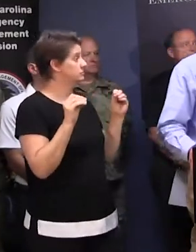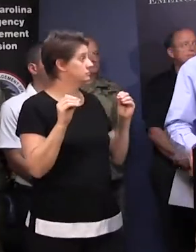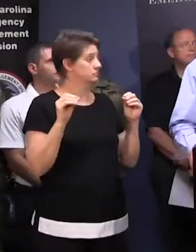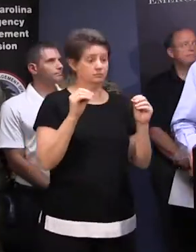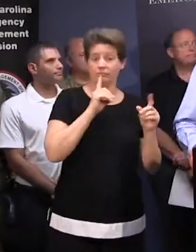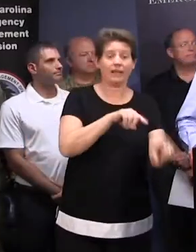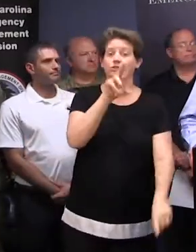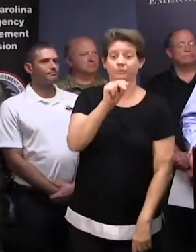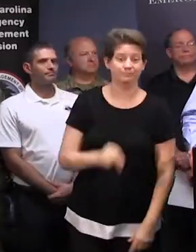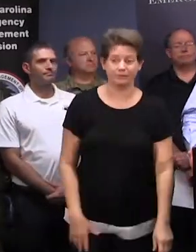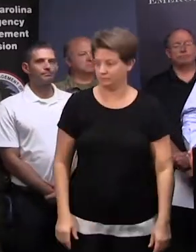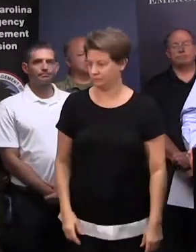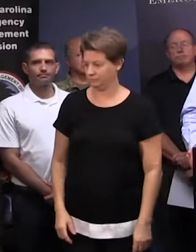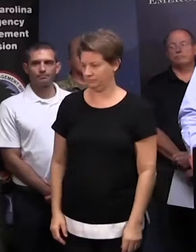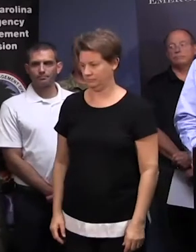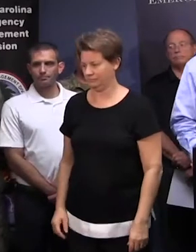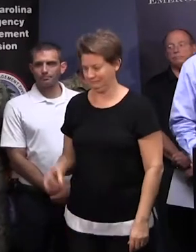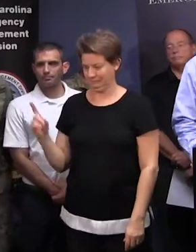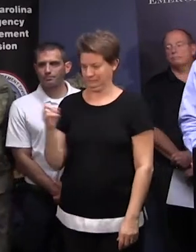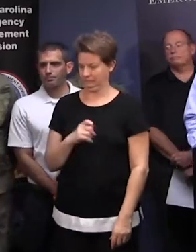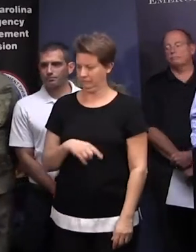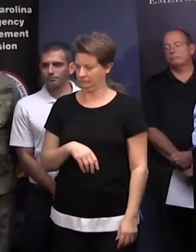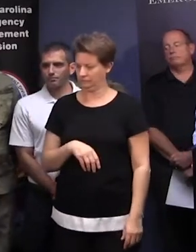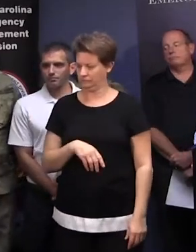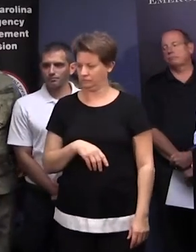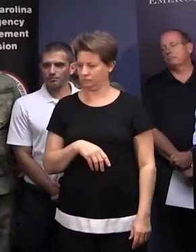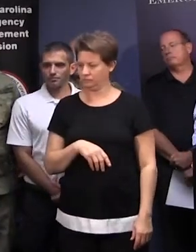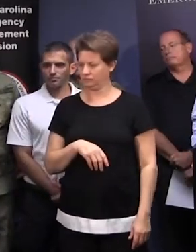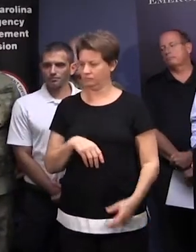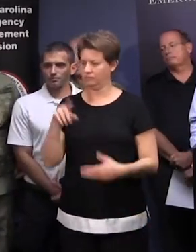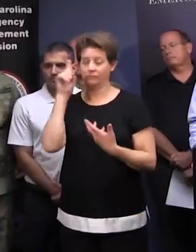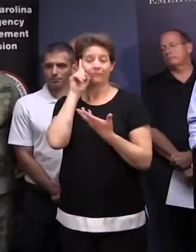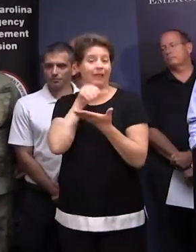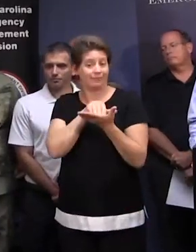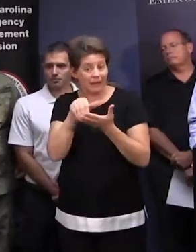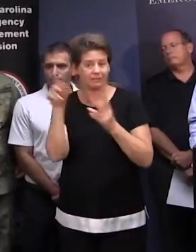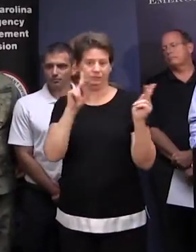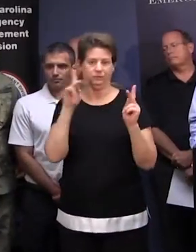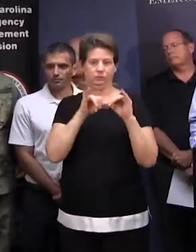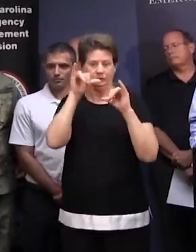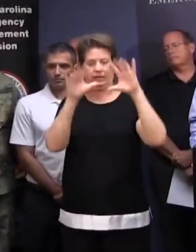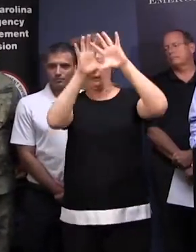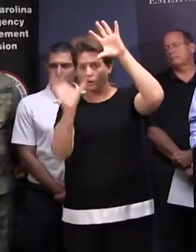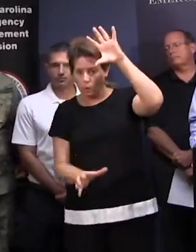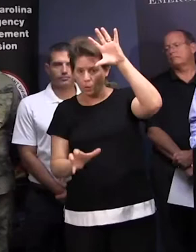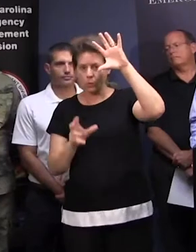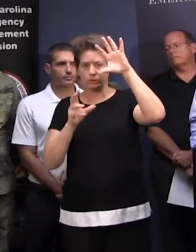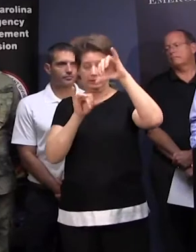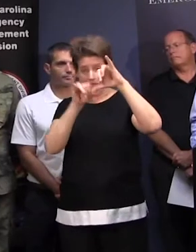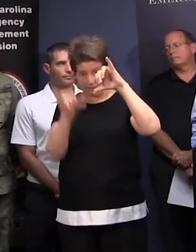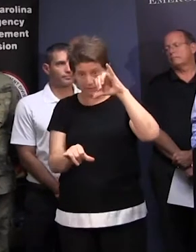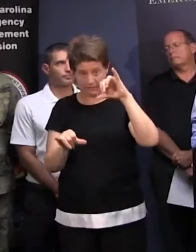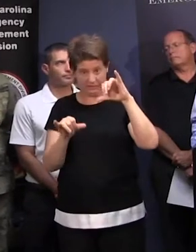The answer is no. Can I ask one more question? There obviously are thousands of people on the coast who have not evacuated. Are we past the point